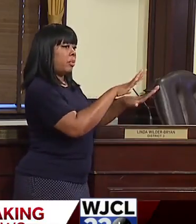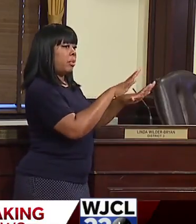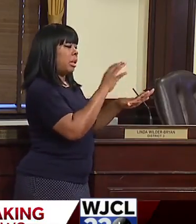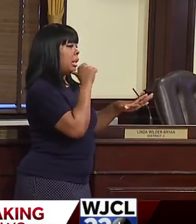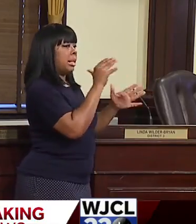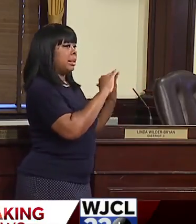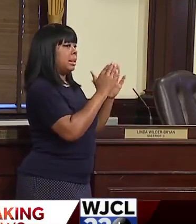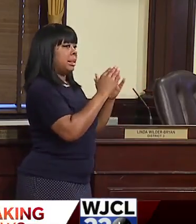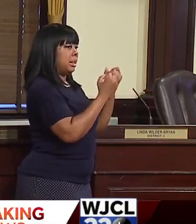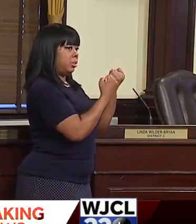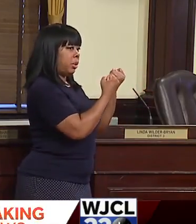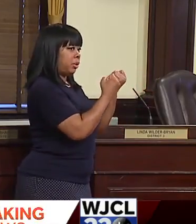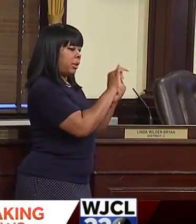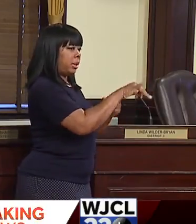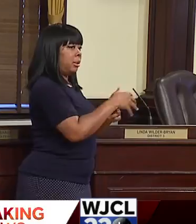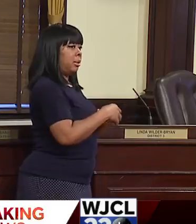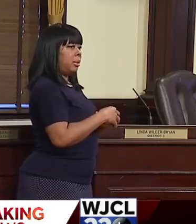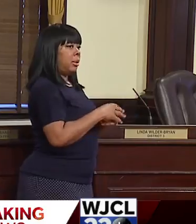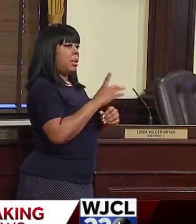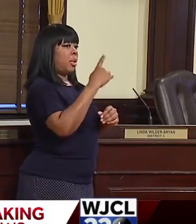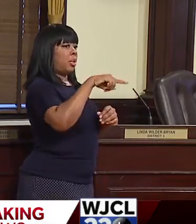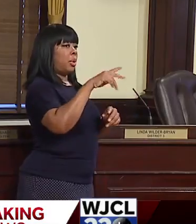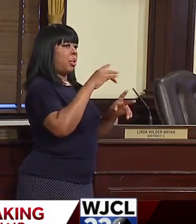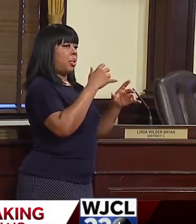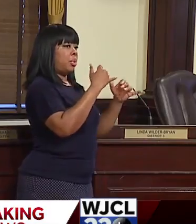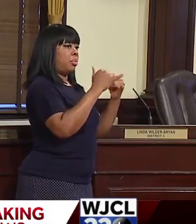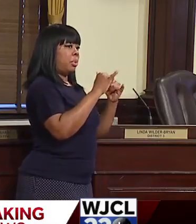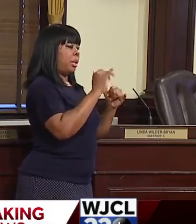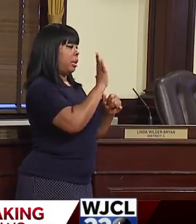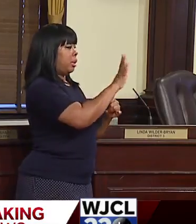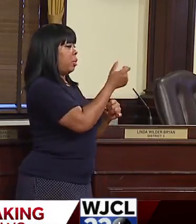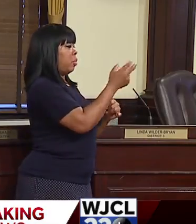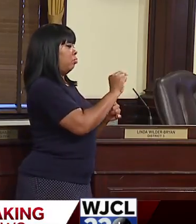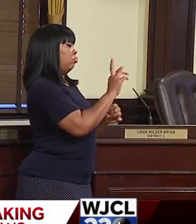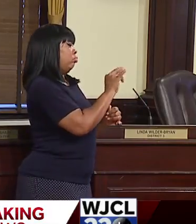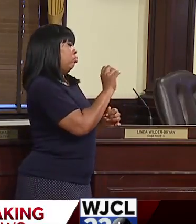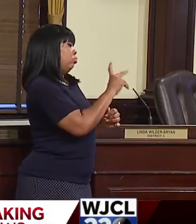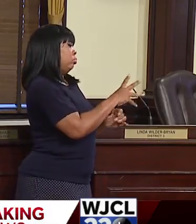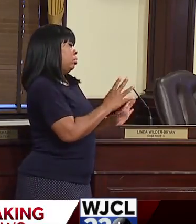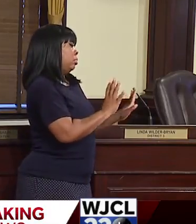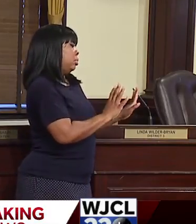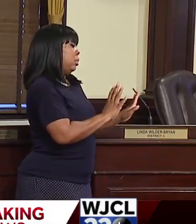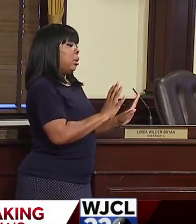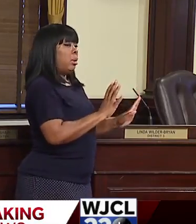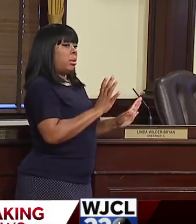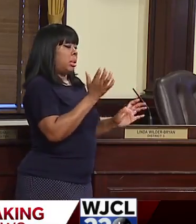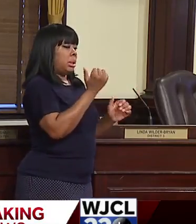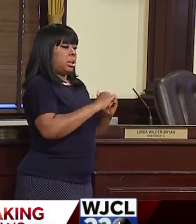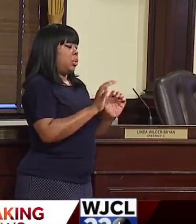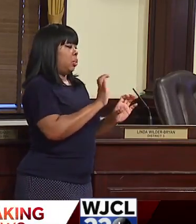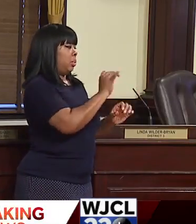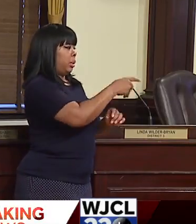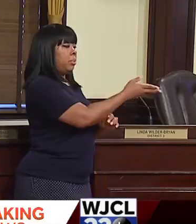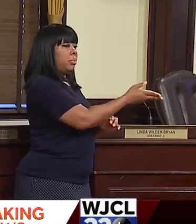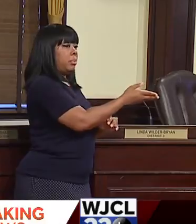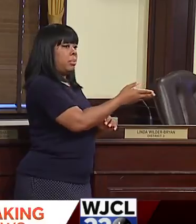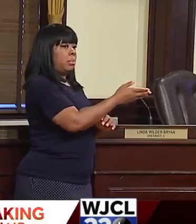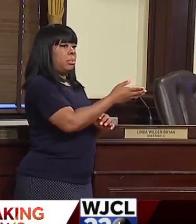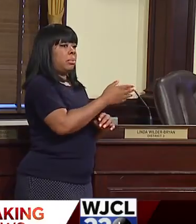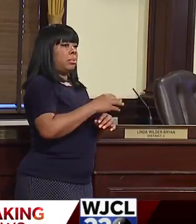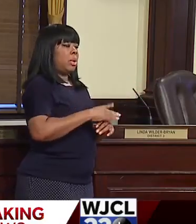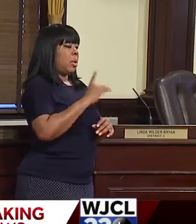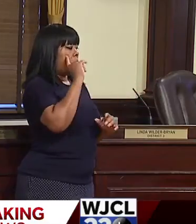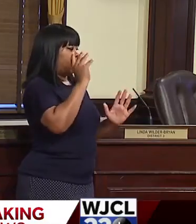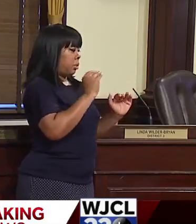sponsored. Um, then the folks that came there played at their own risk as anybody does there. Again, there are